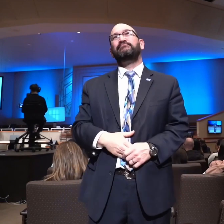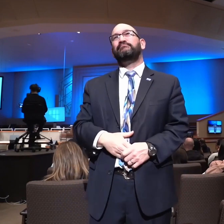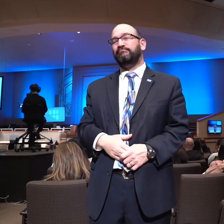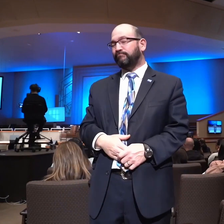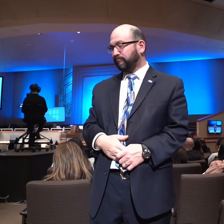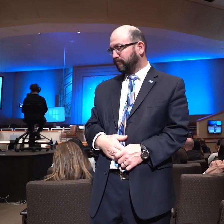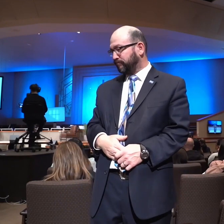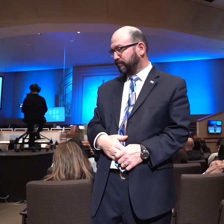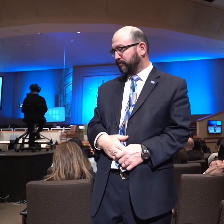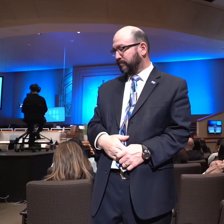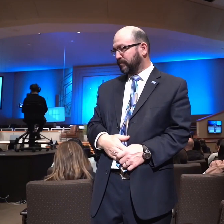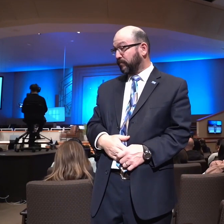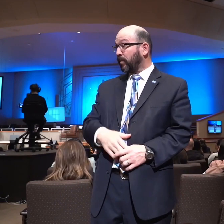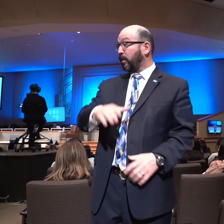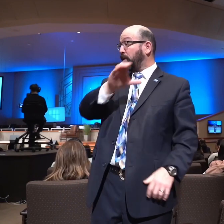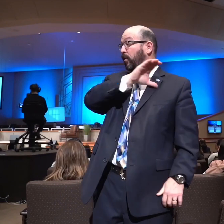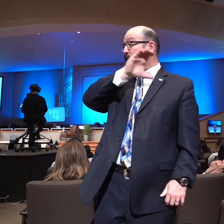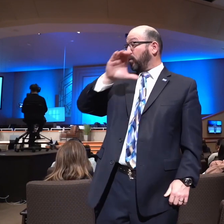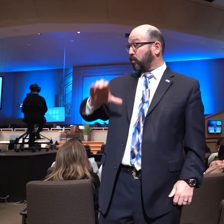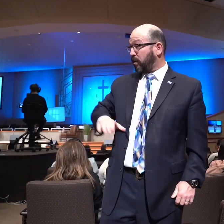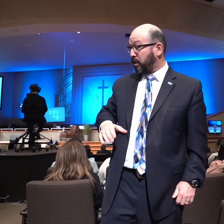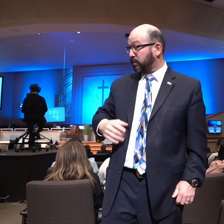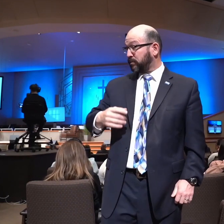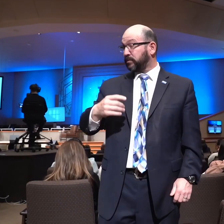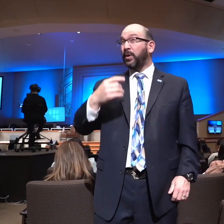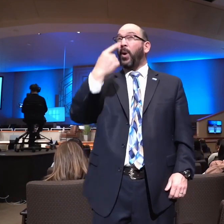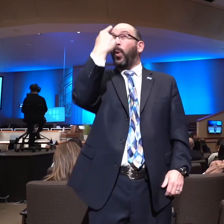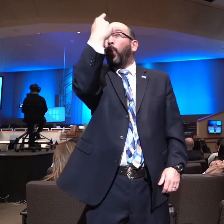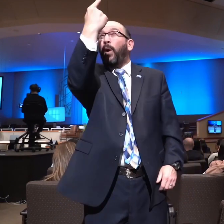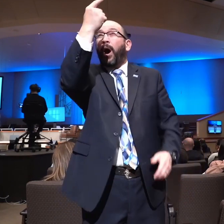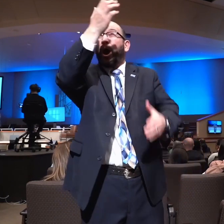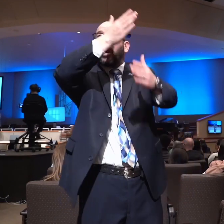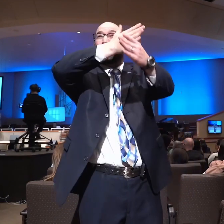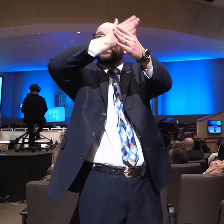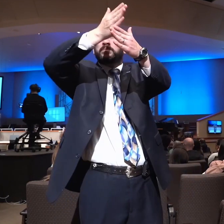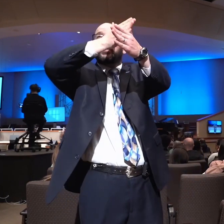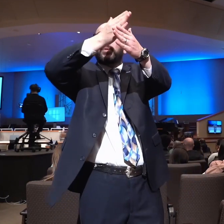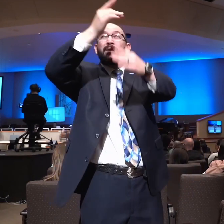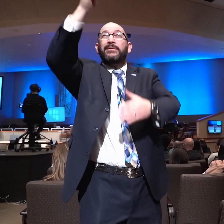And so Christ is the only mediator between God and man. Mary is not the mediator.